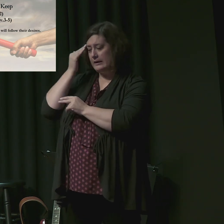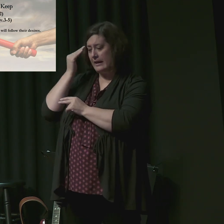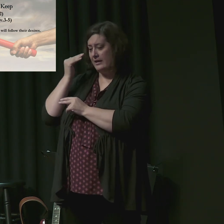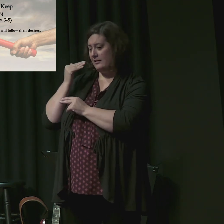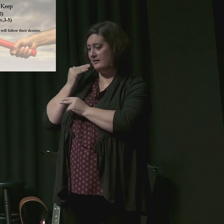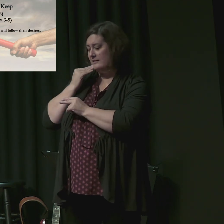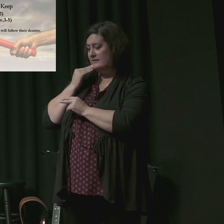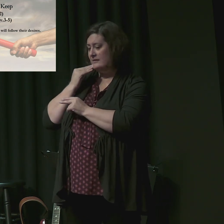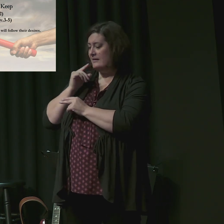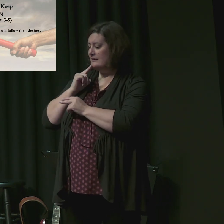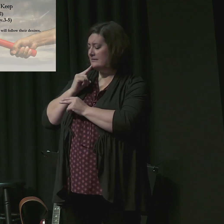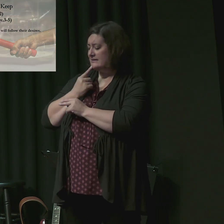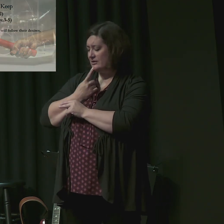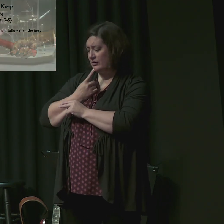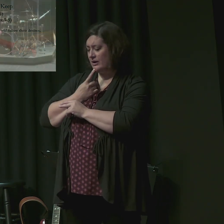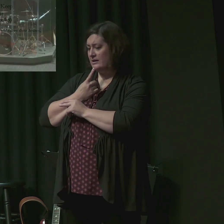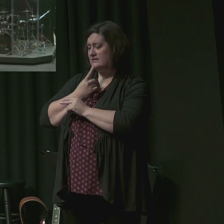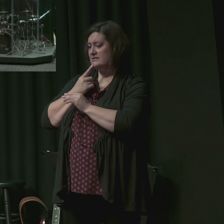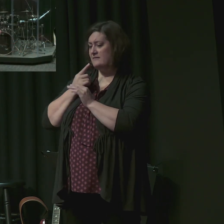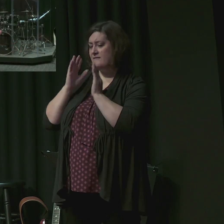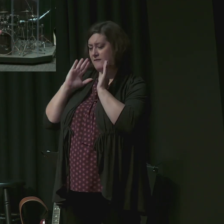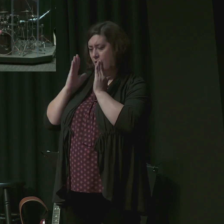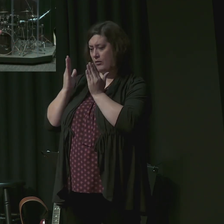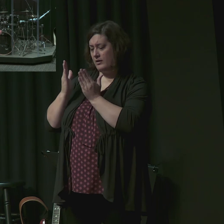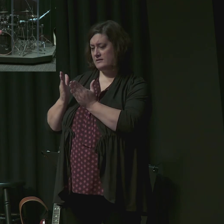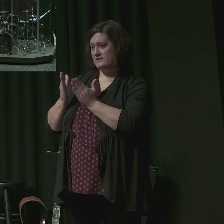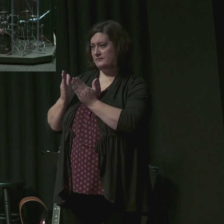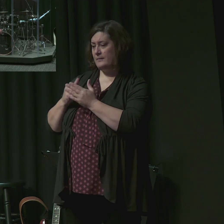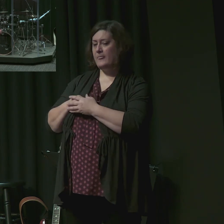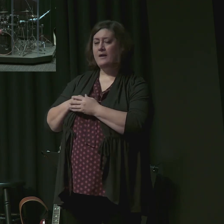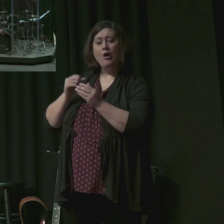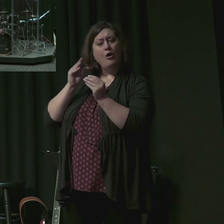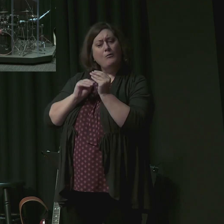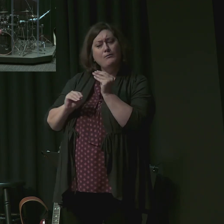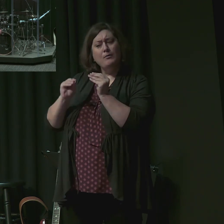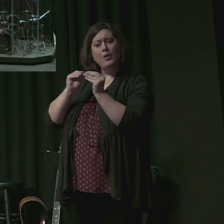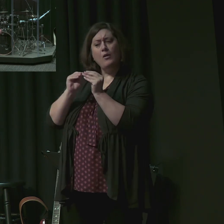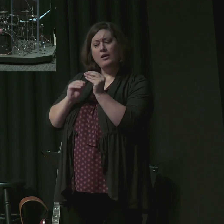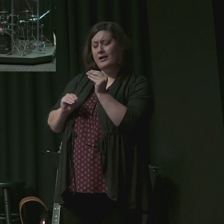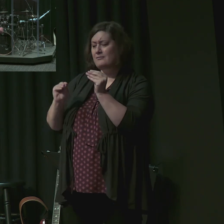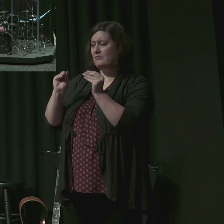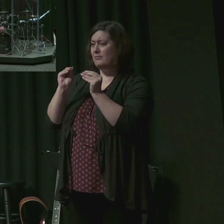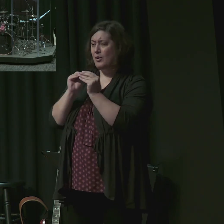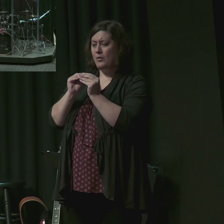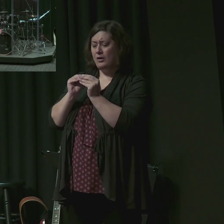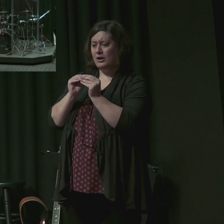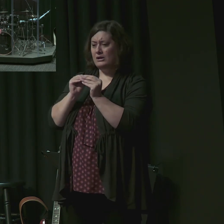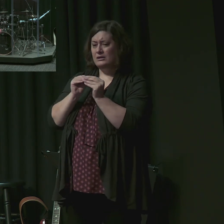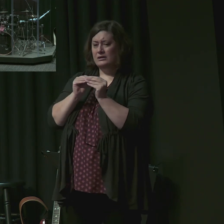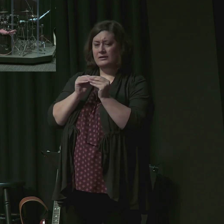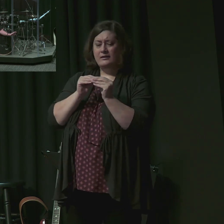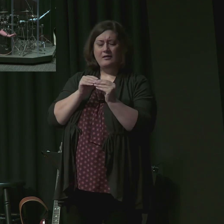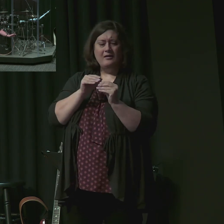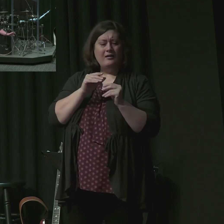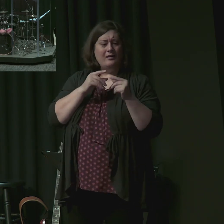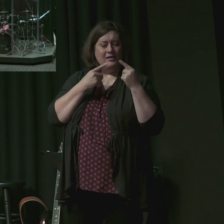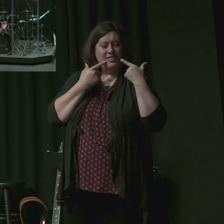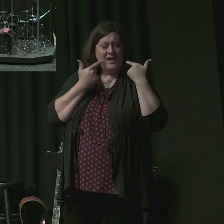a serious and reflective approach to life and ministry. More and more we are besieged by frivolity and